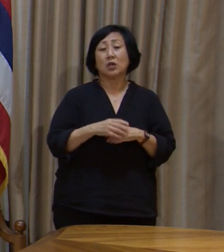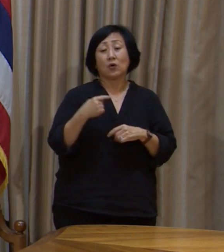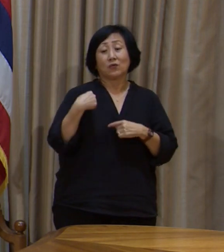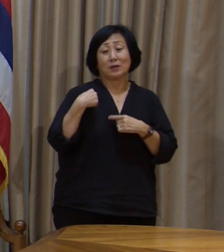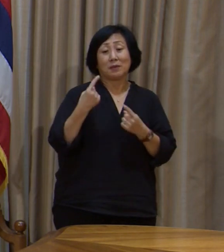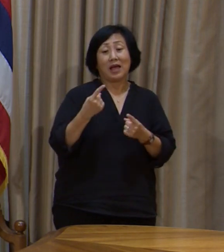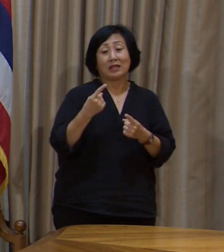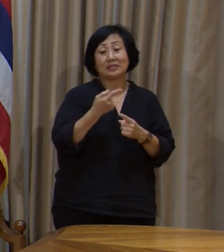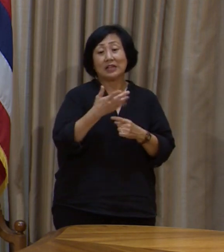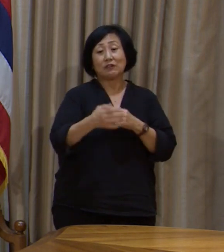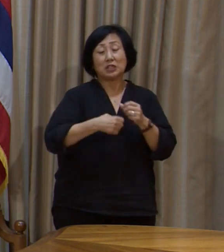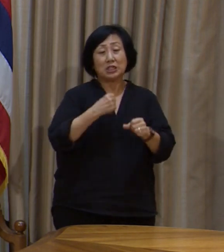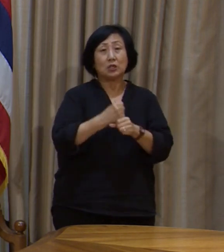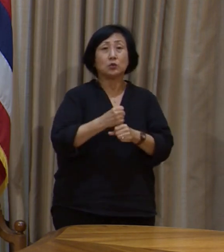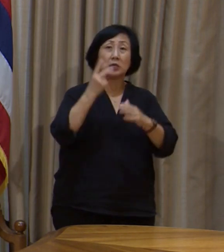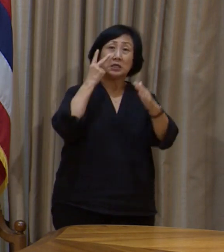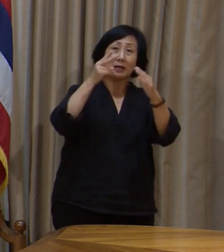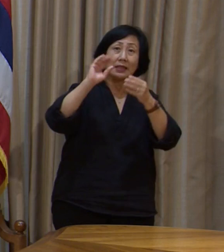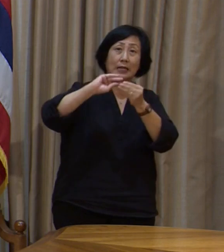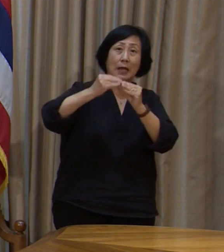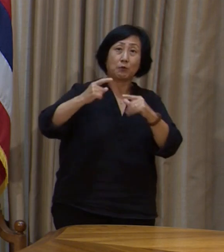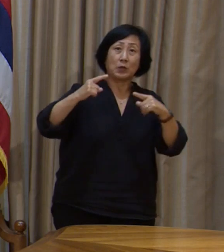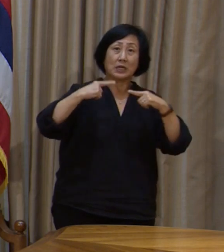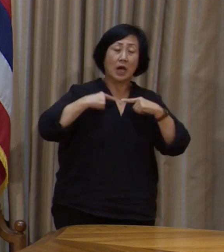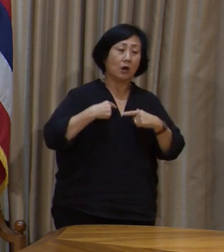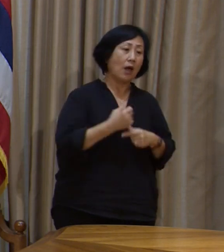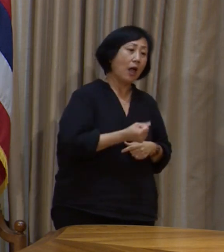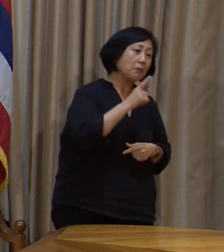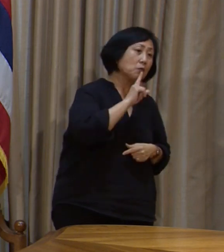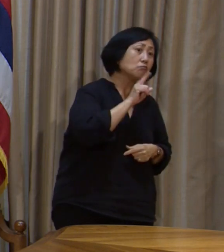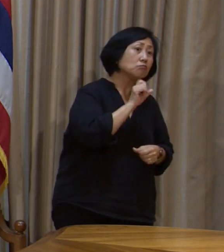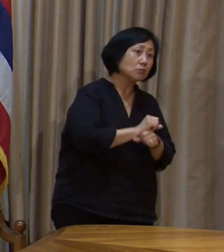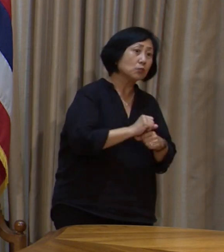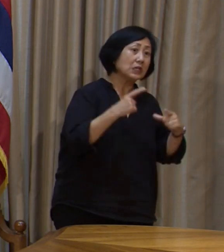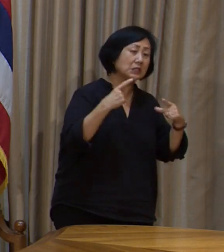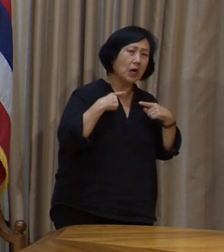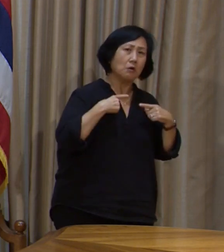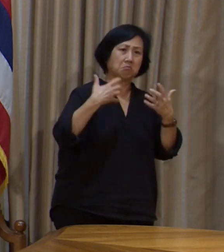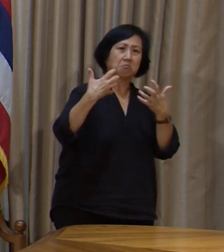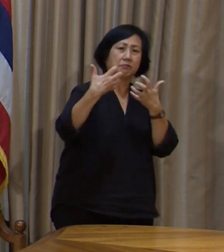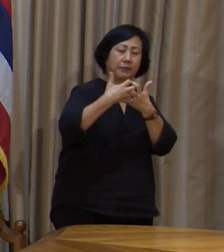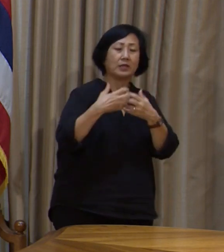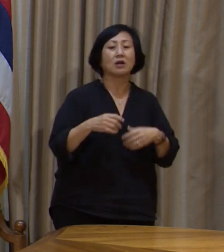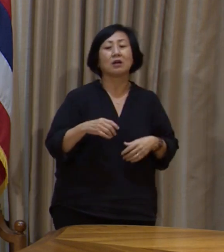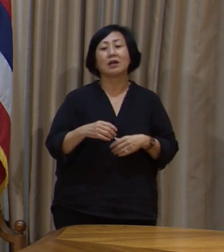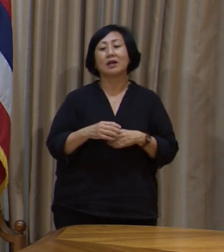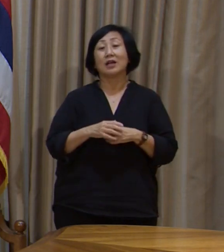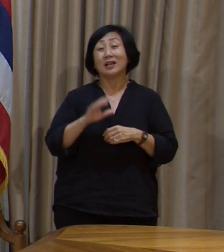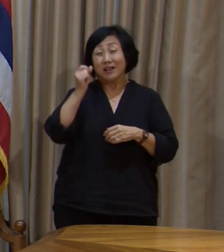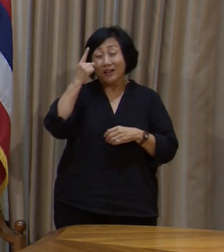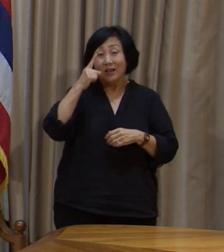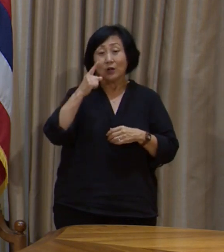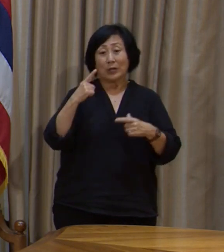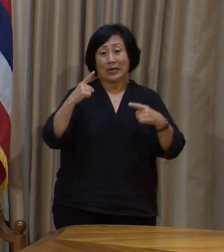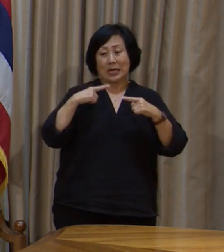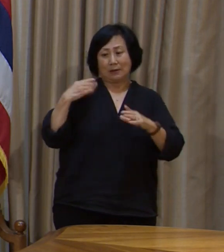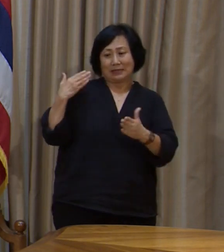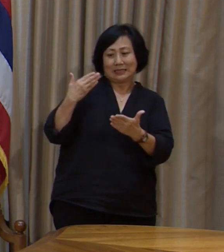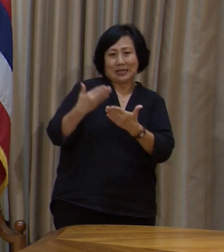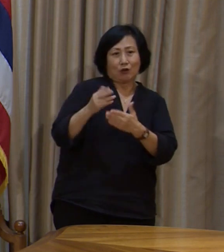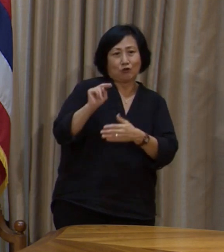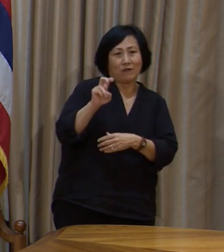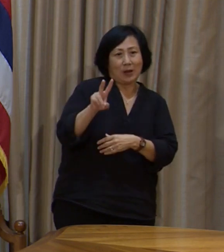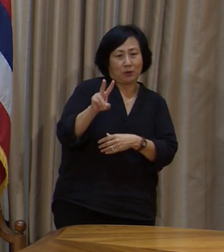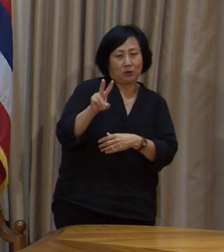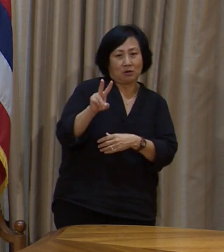the last several years. Well, all of the retirements up until November